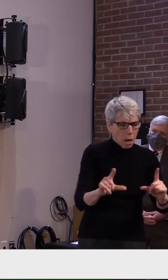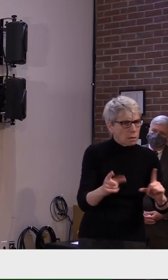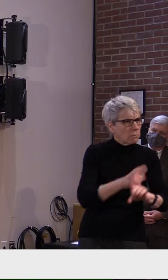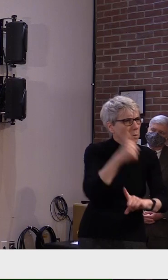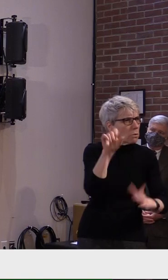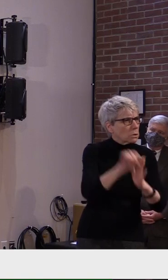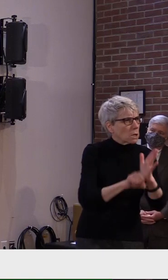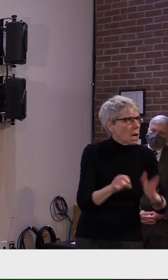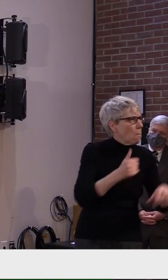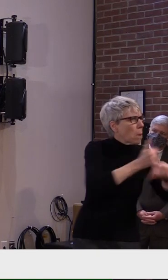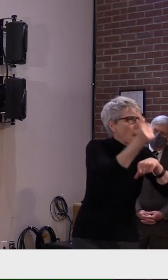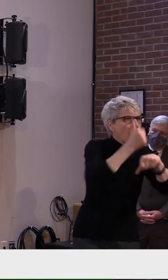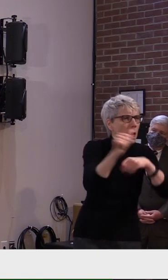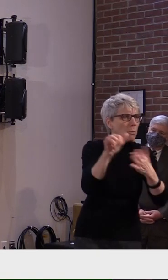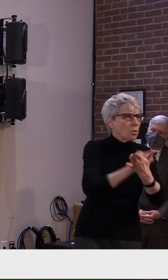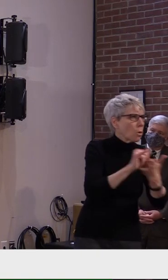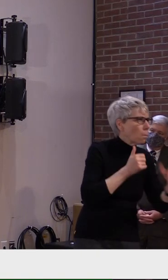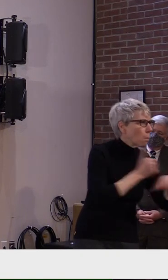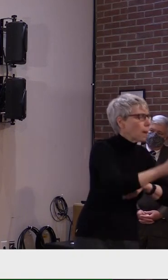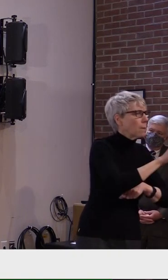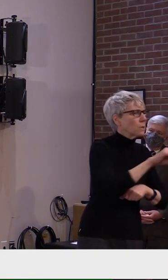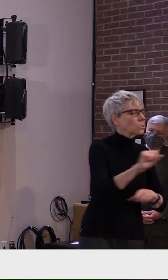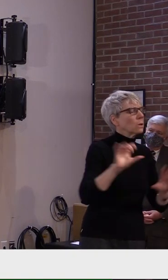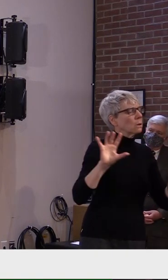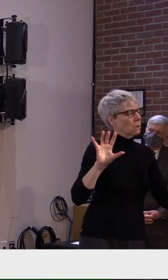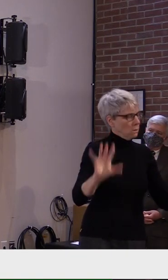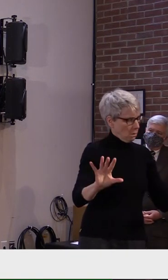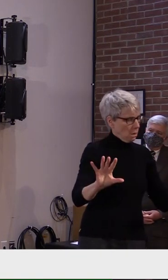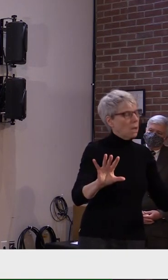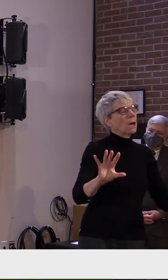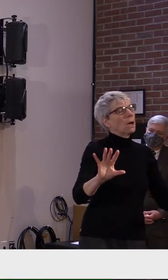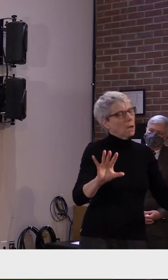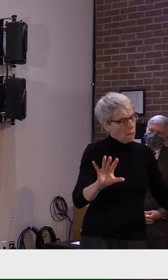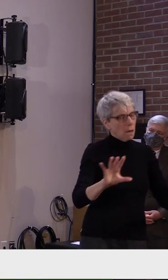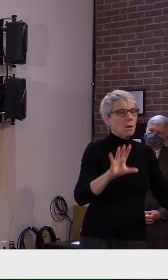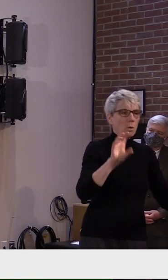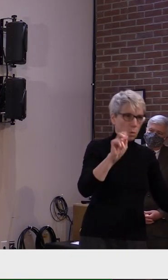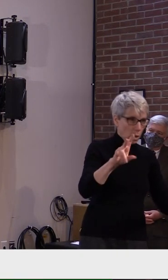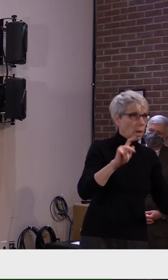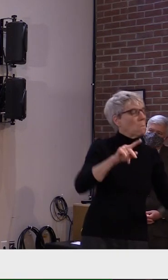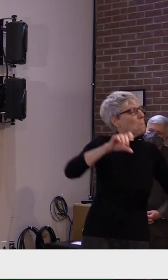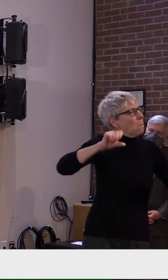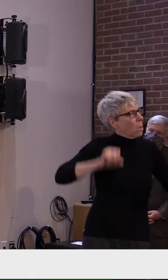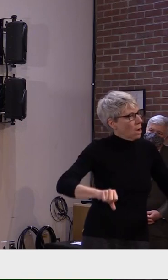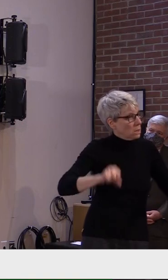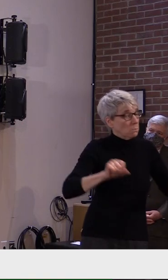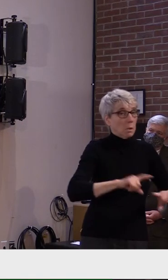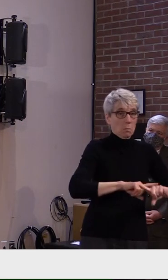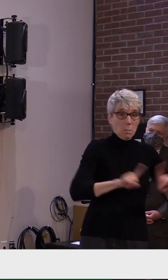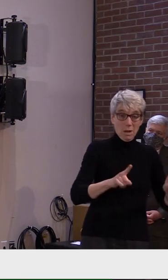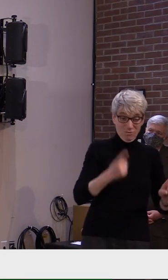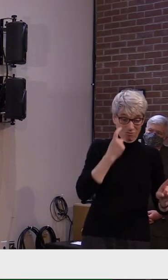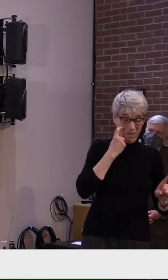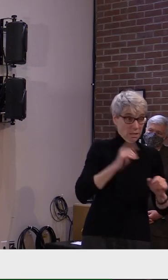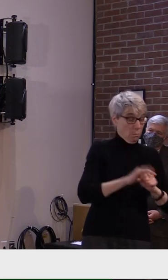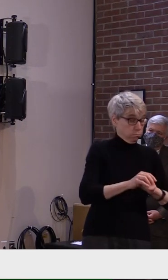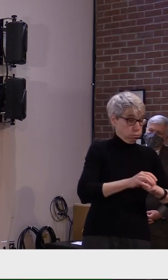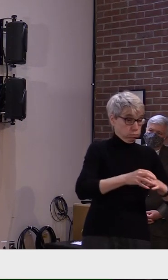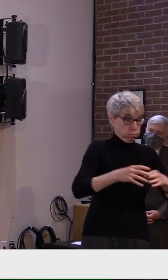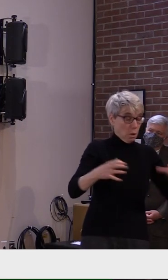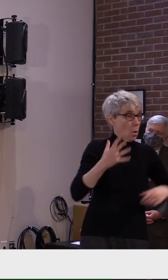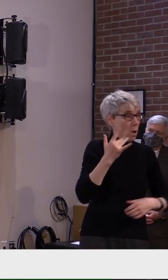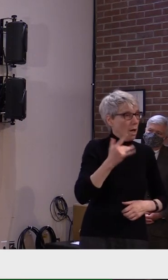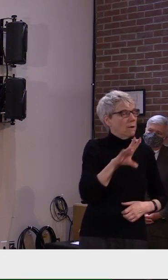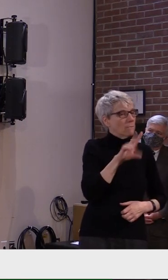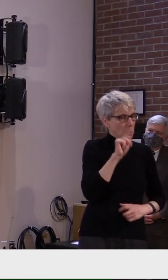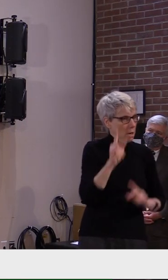but let me be very clear. This current spike in recent cases is related to the poor decision-making by your friends and neighbors,